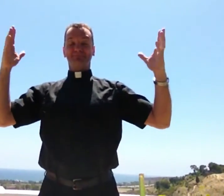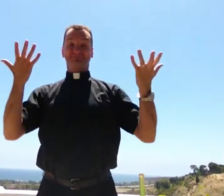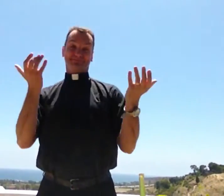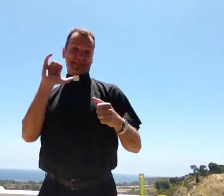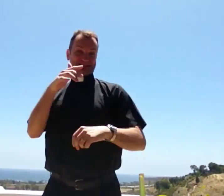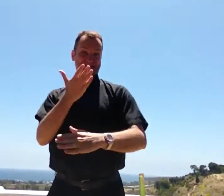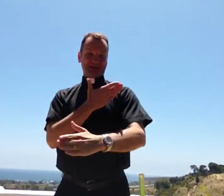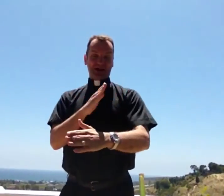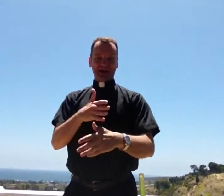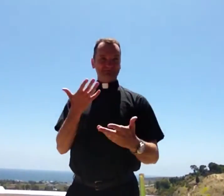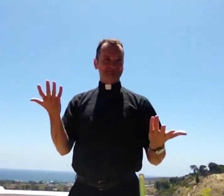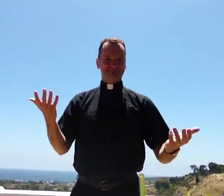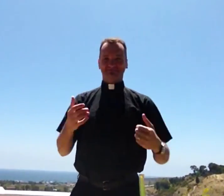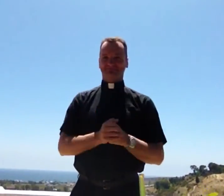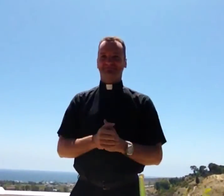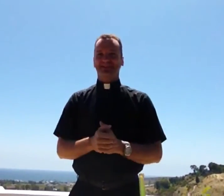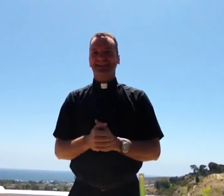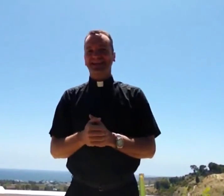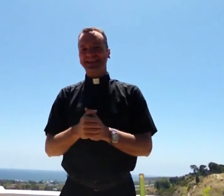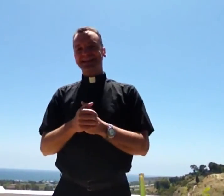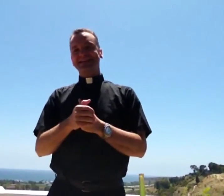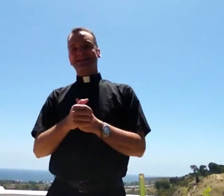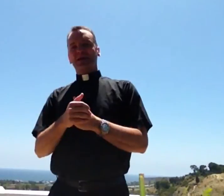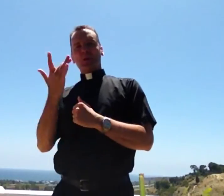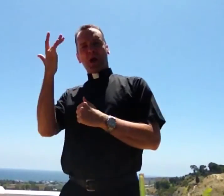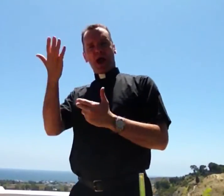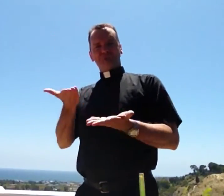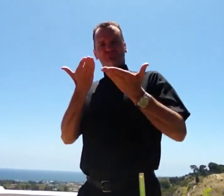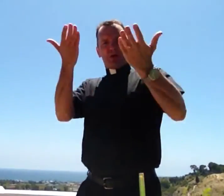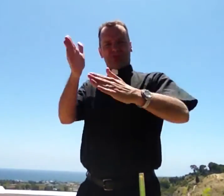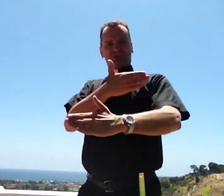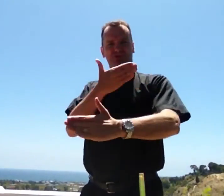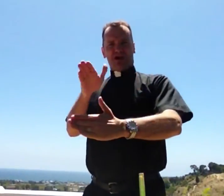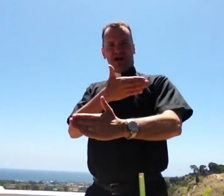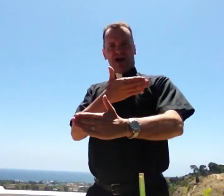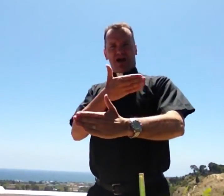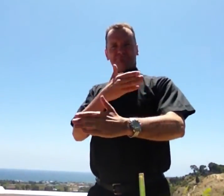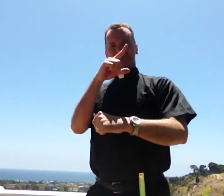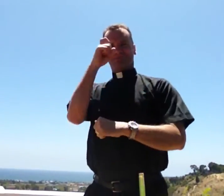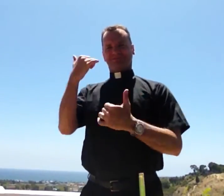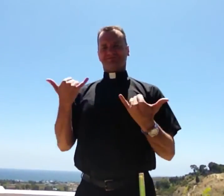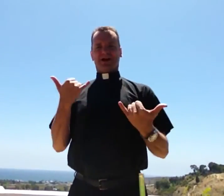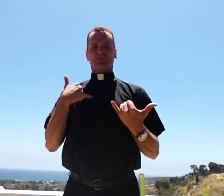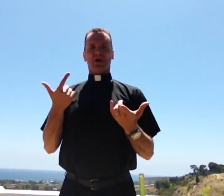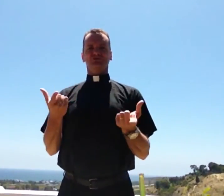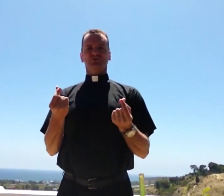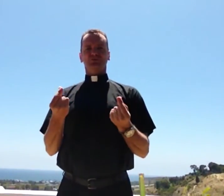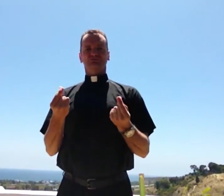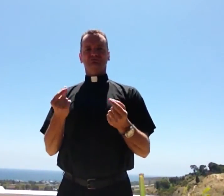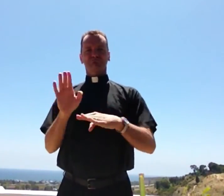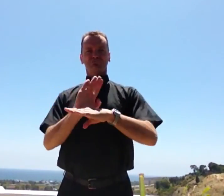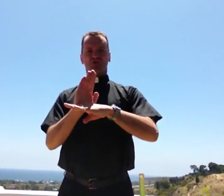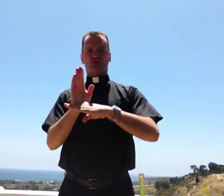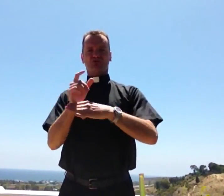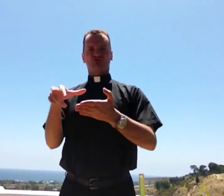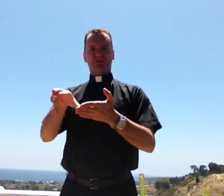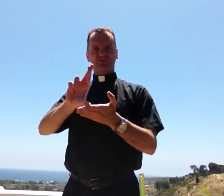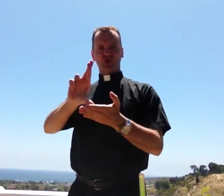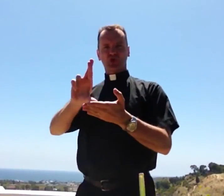on such a winter's day. So that's the song. So why do I bring up that song? Because I wanted to